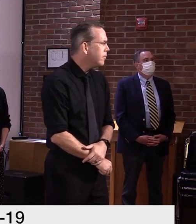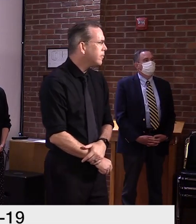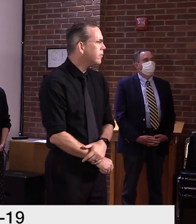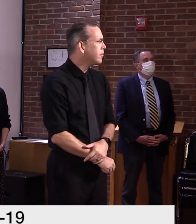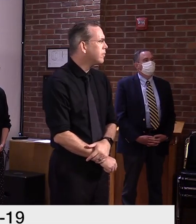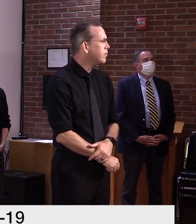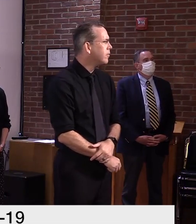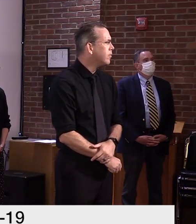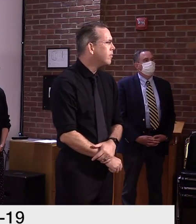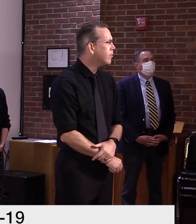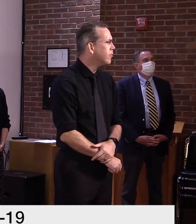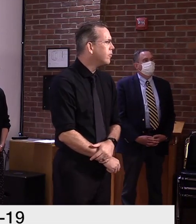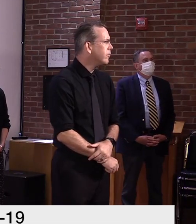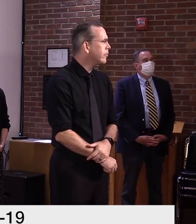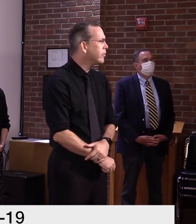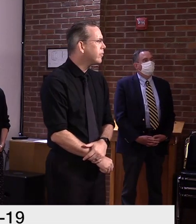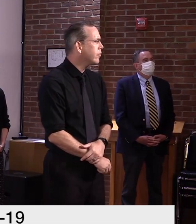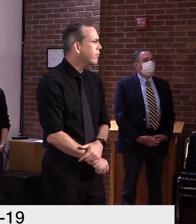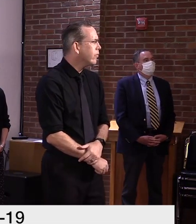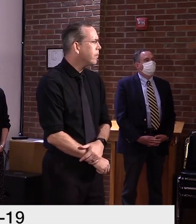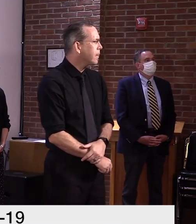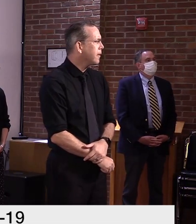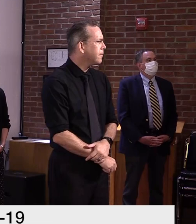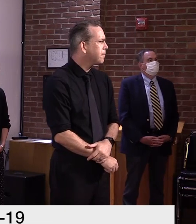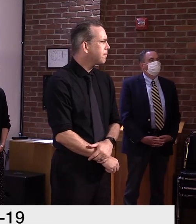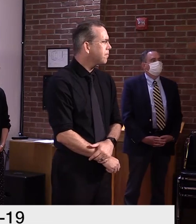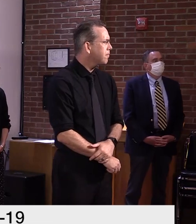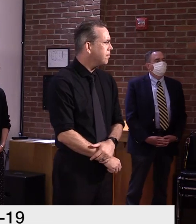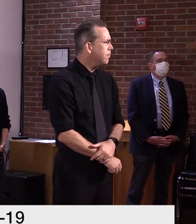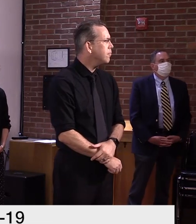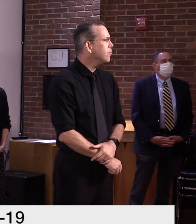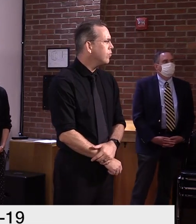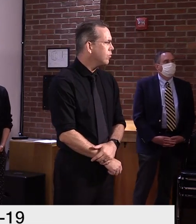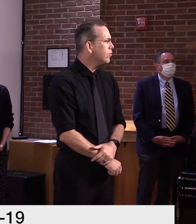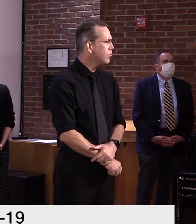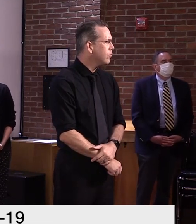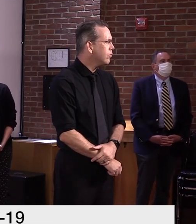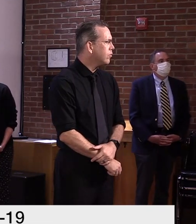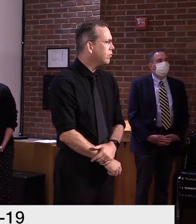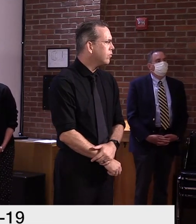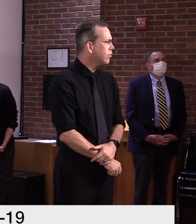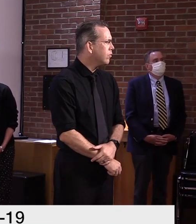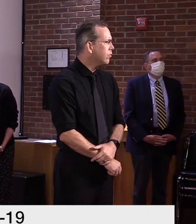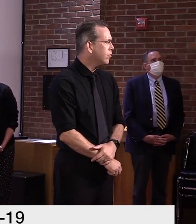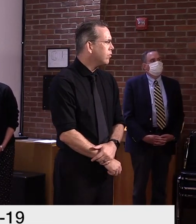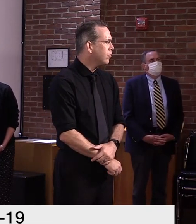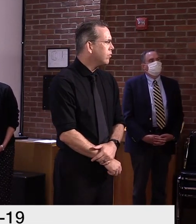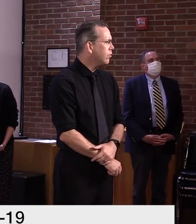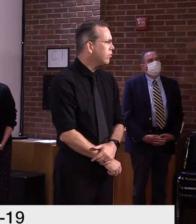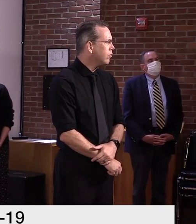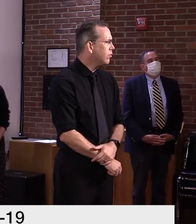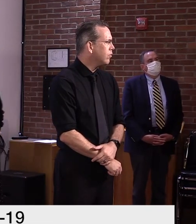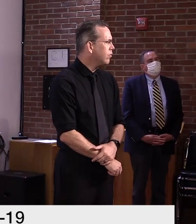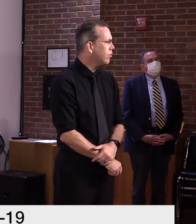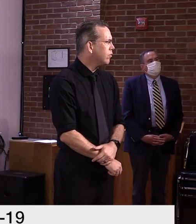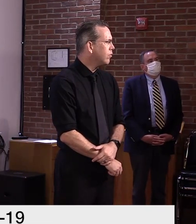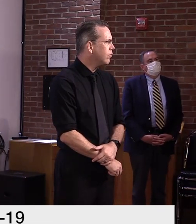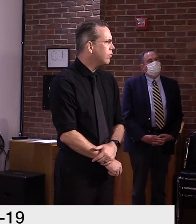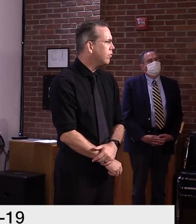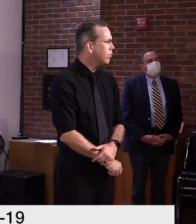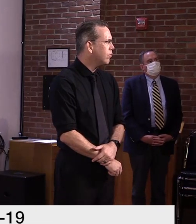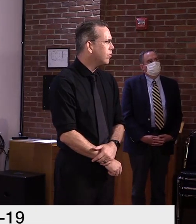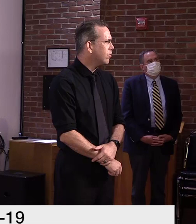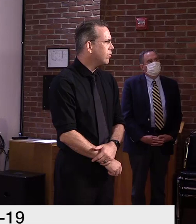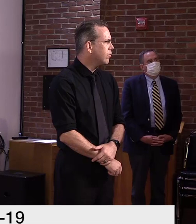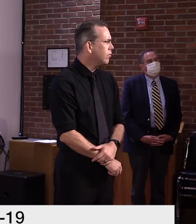to June. I'm wondering if you and maybe Commissioner Harrington can weigh in on this, but whether we can expect